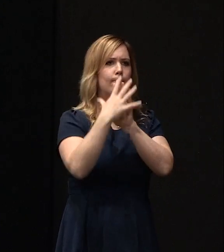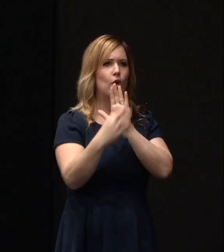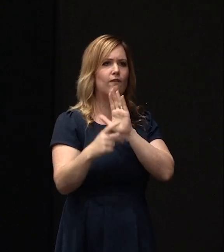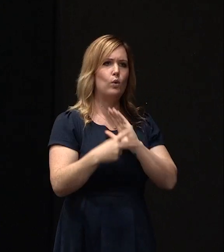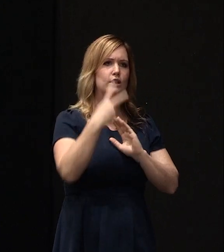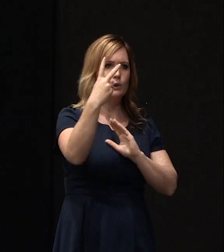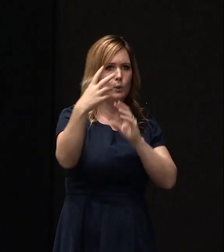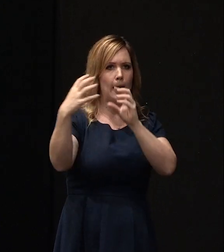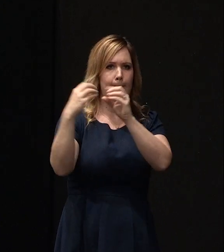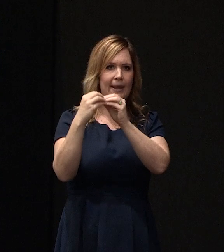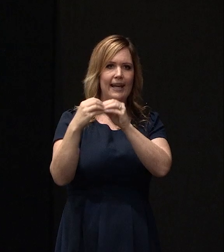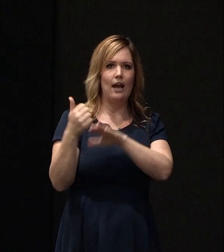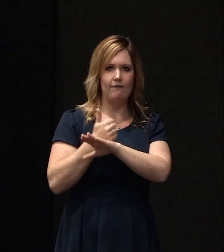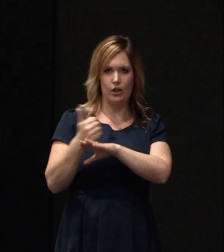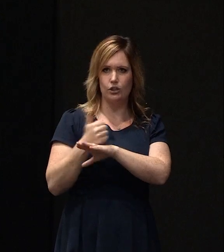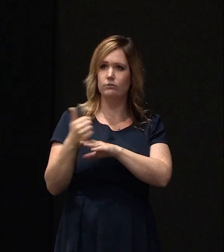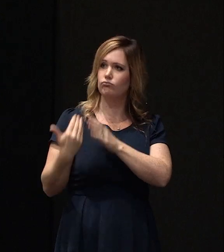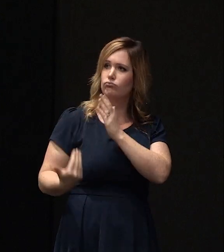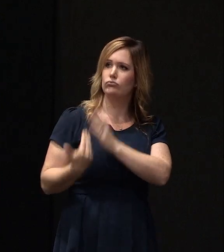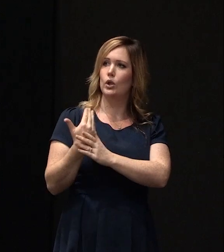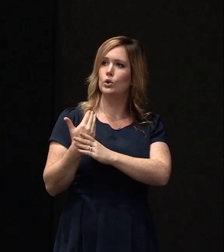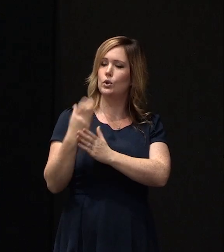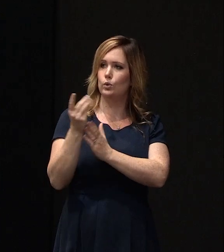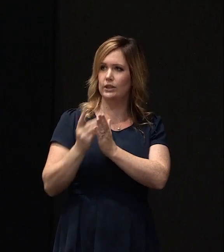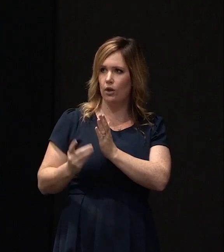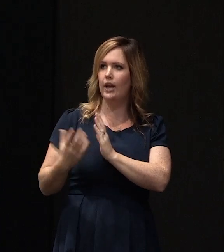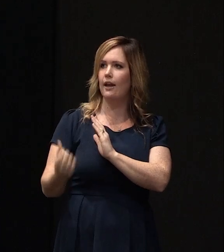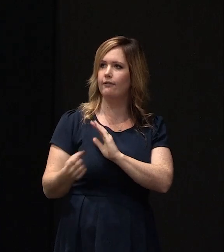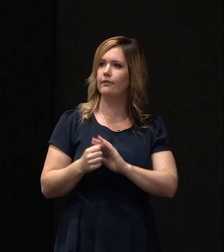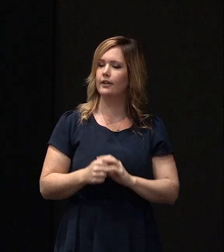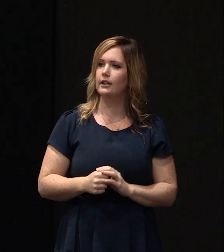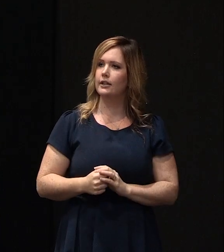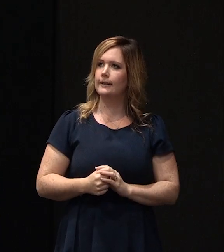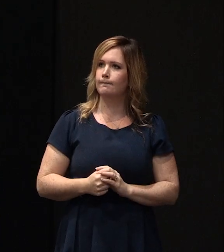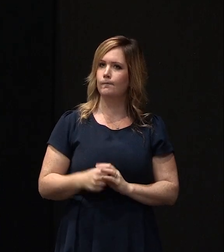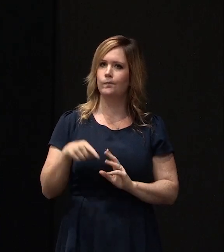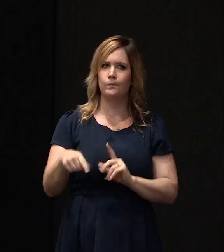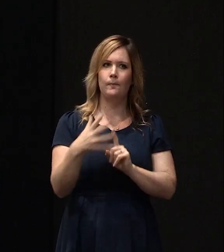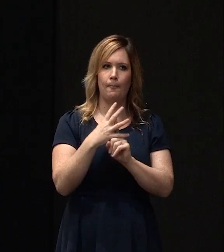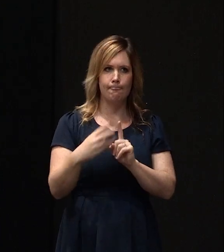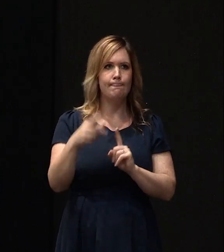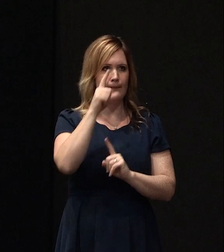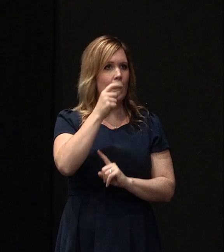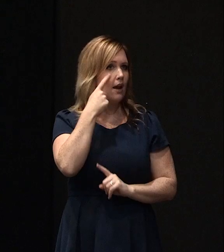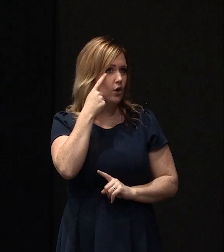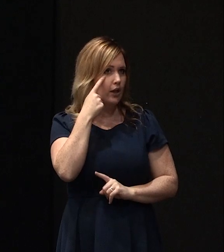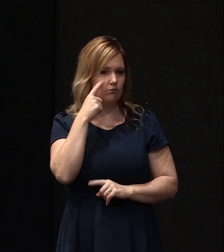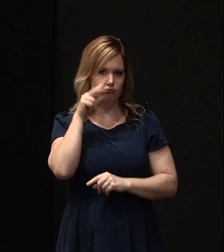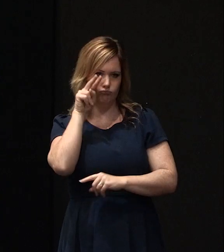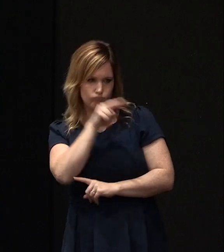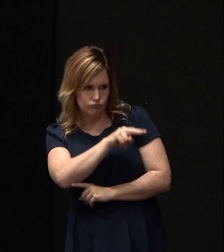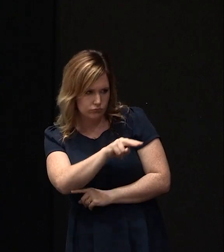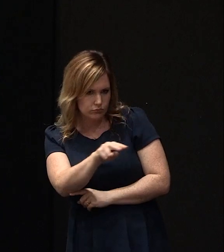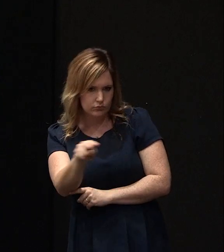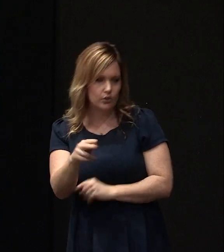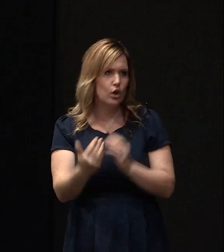2B foundation, which is another new design. It's a little model that you can have a look at and physically see what some of these